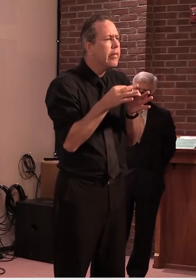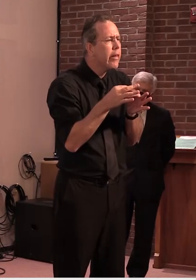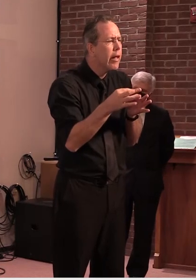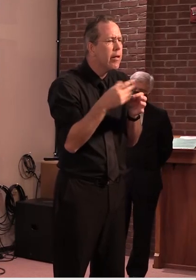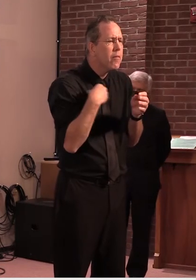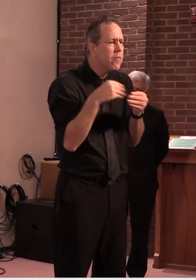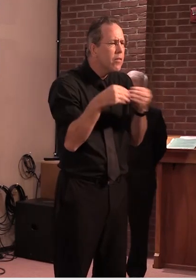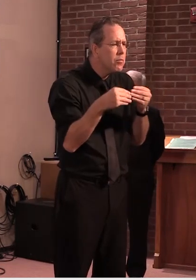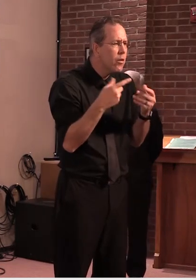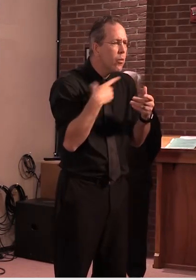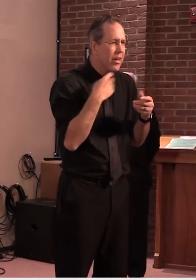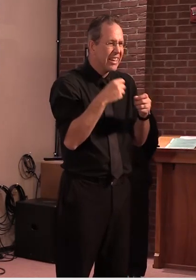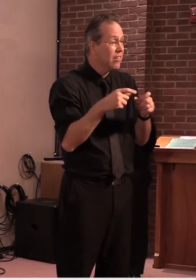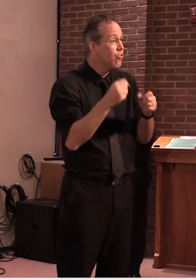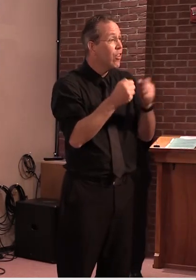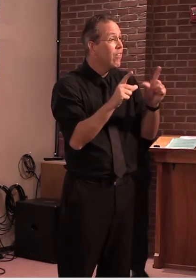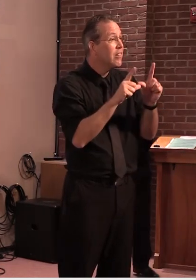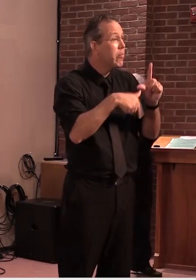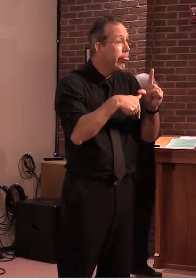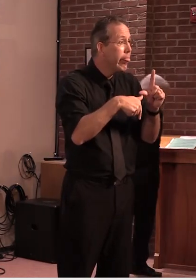be doing more of that as well